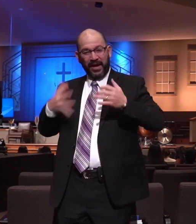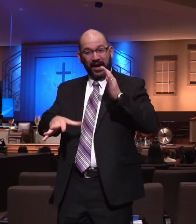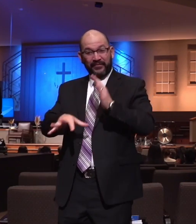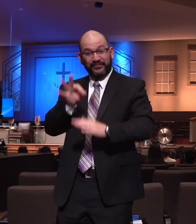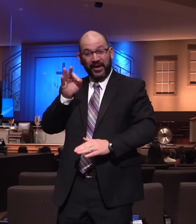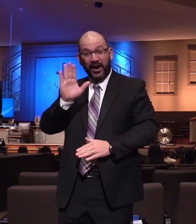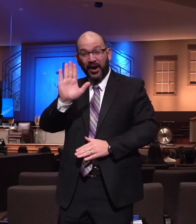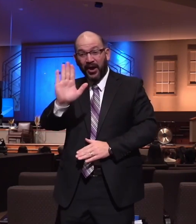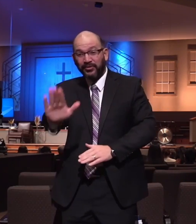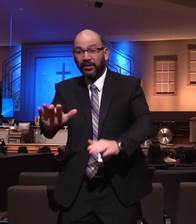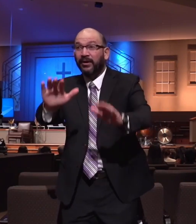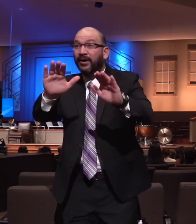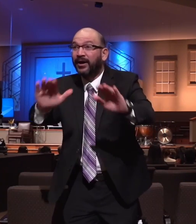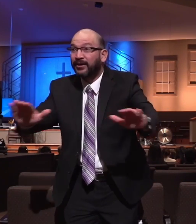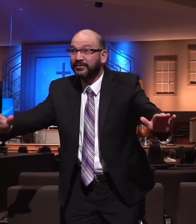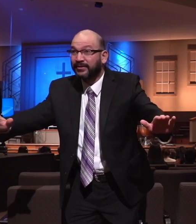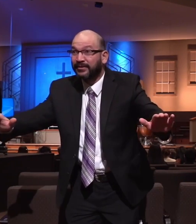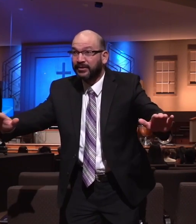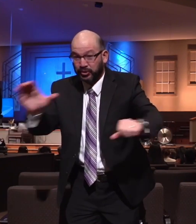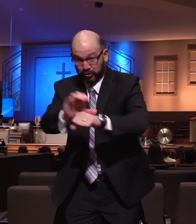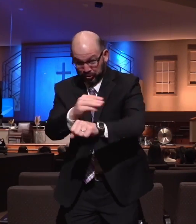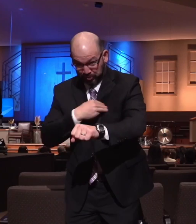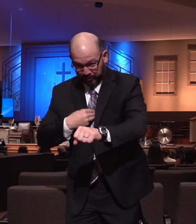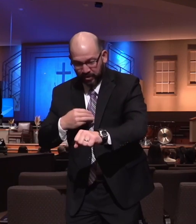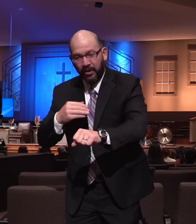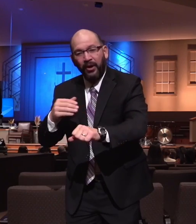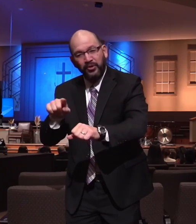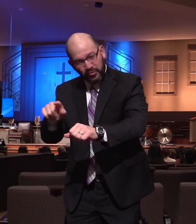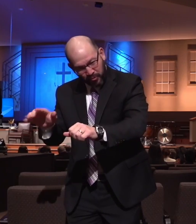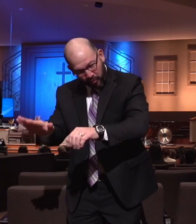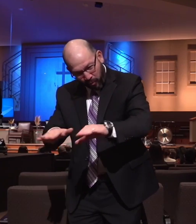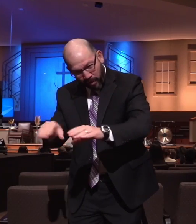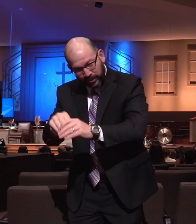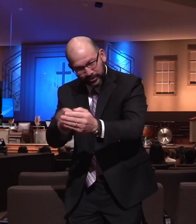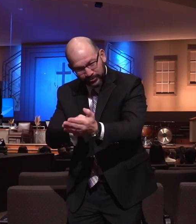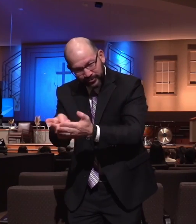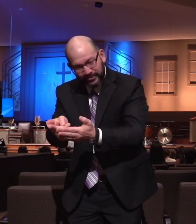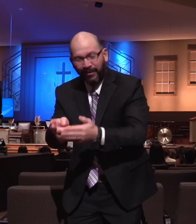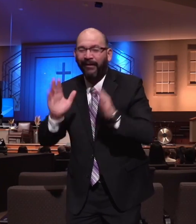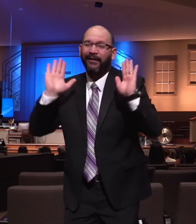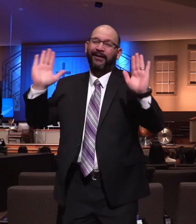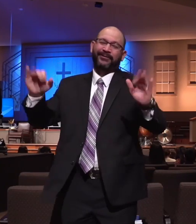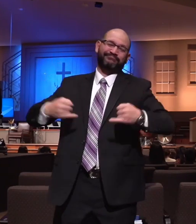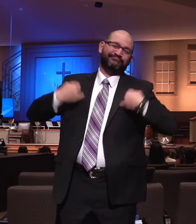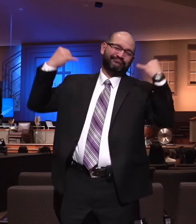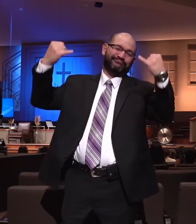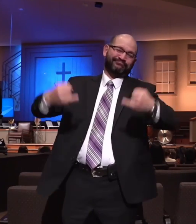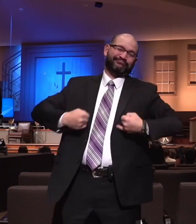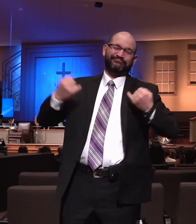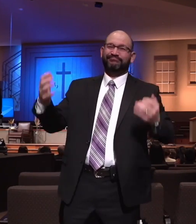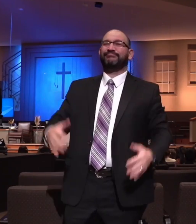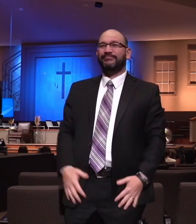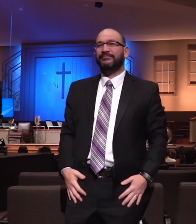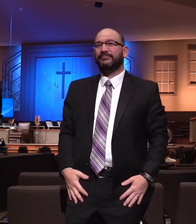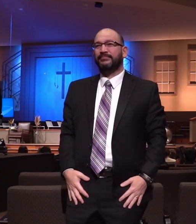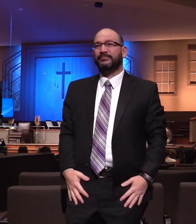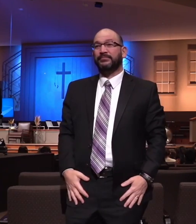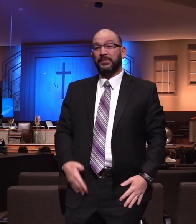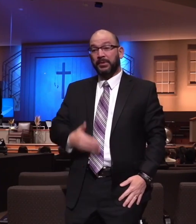children walking in the truth. Now, there is no greater joy for